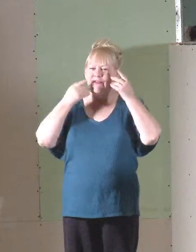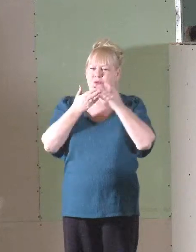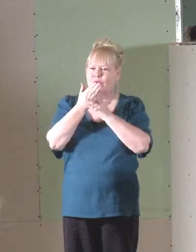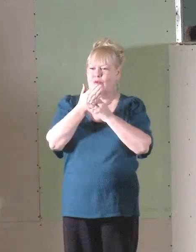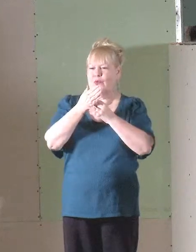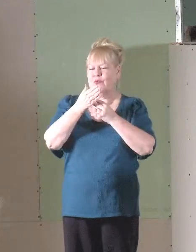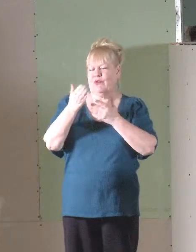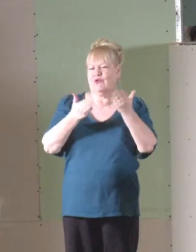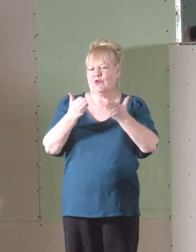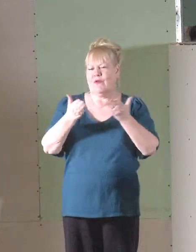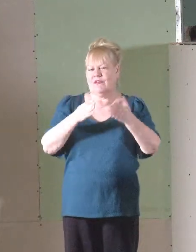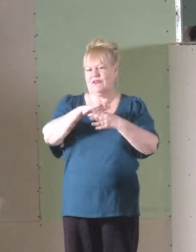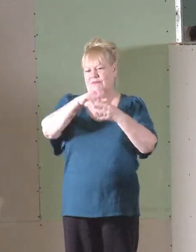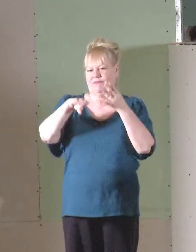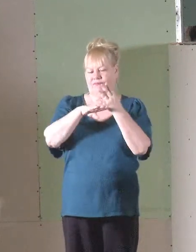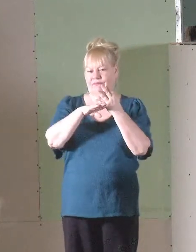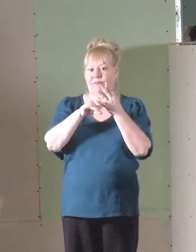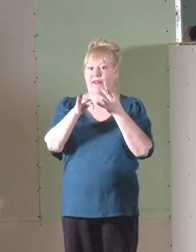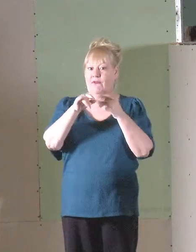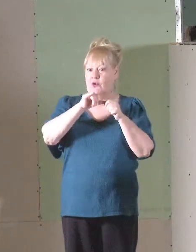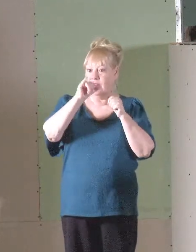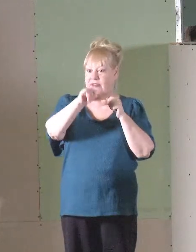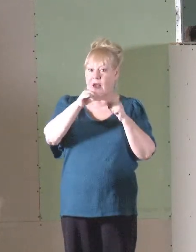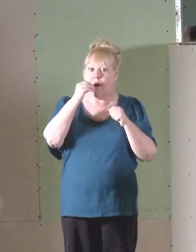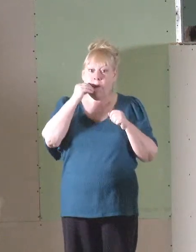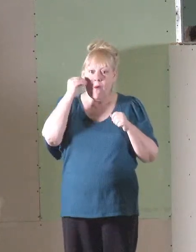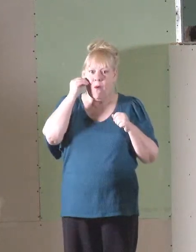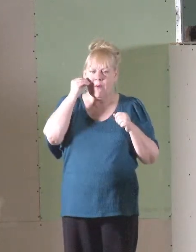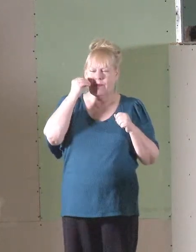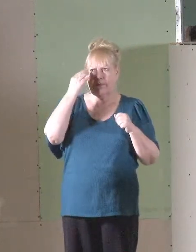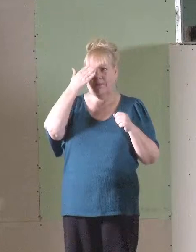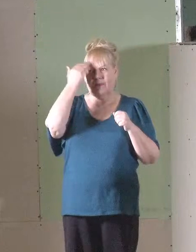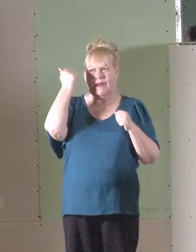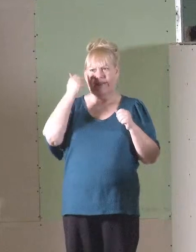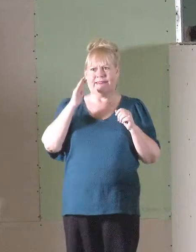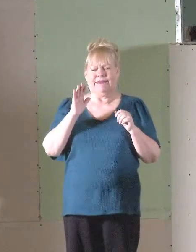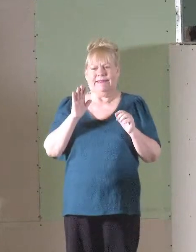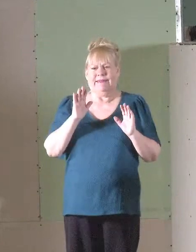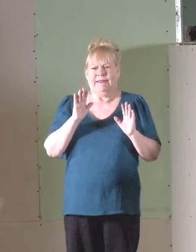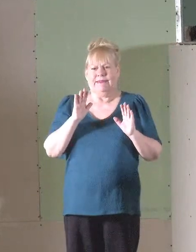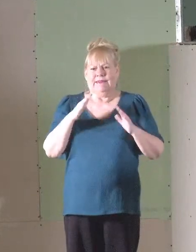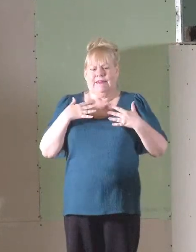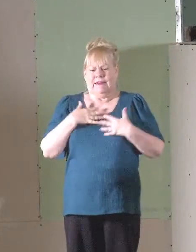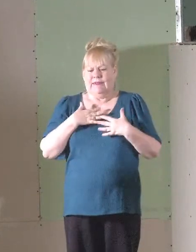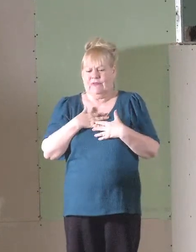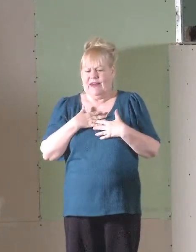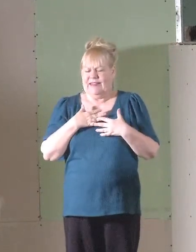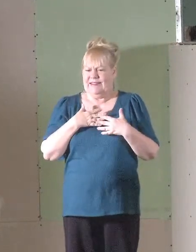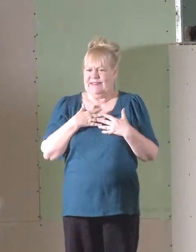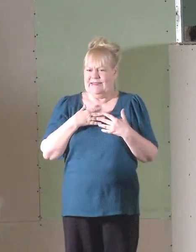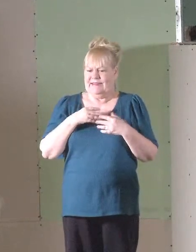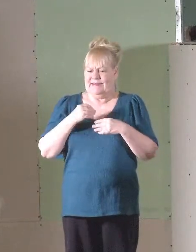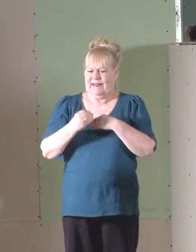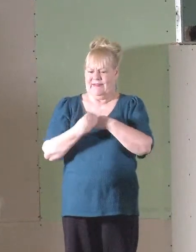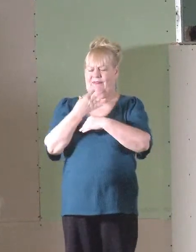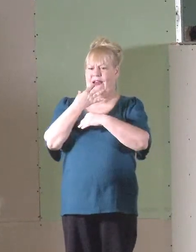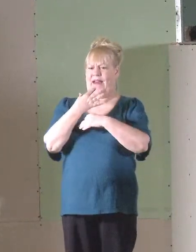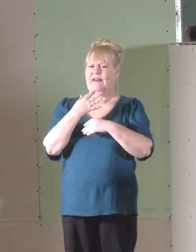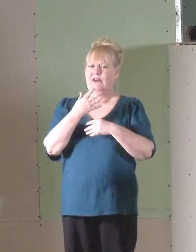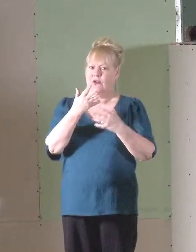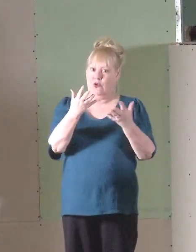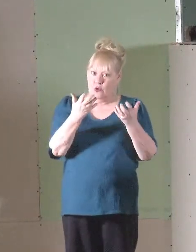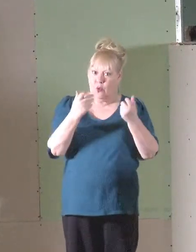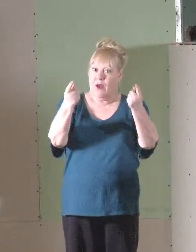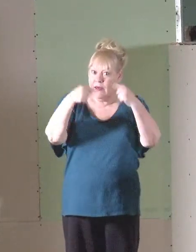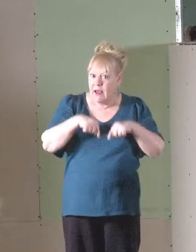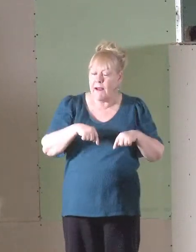whole service. So if you're staying at home because you're afraid of getting infected and you'd like to be